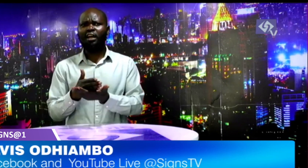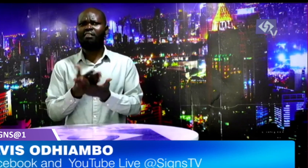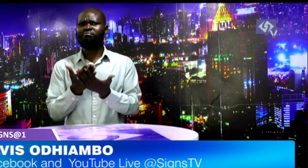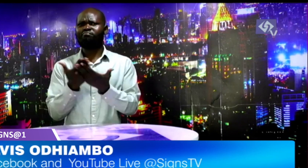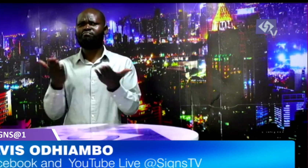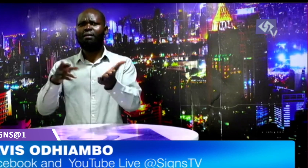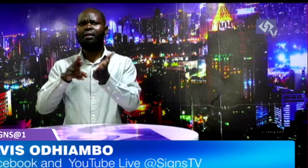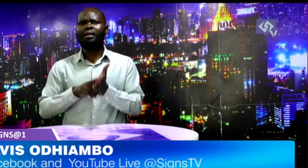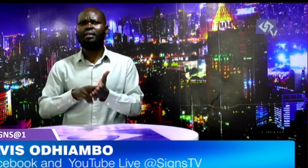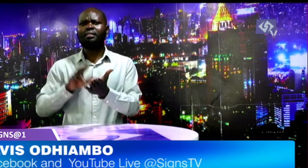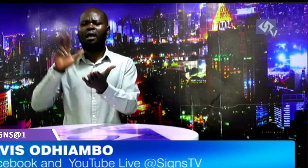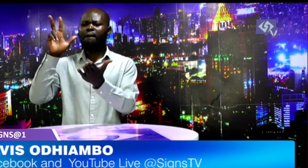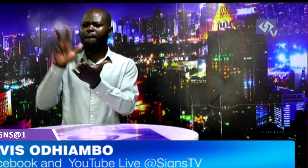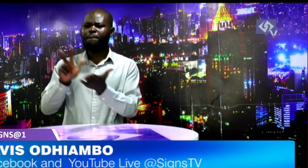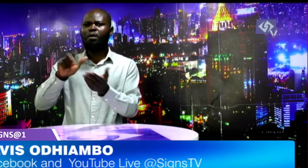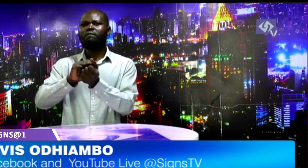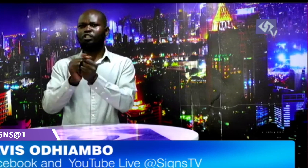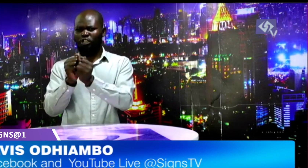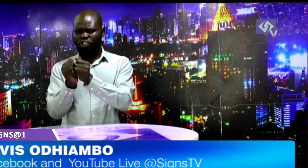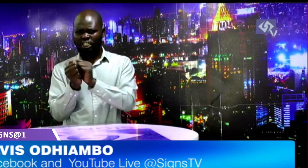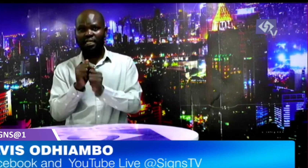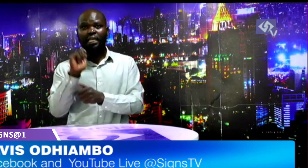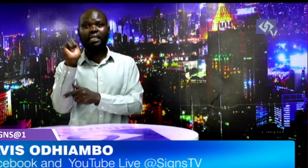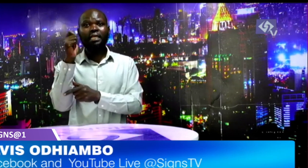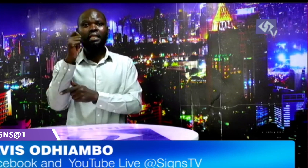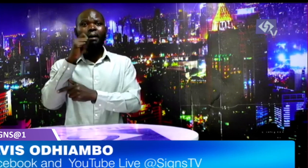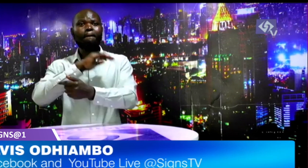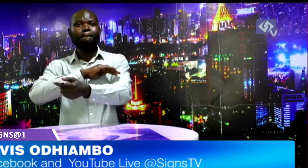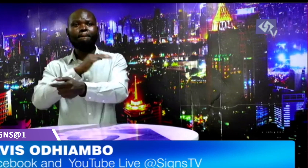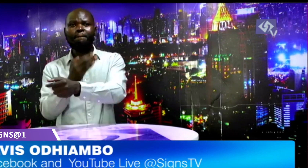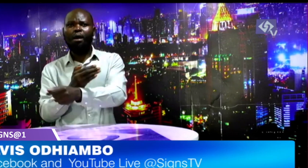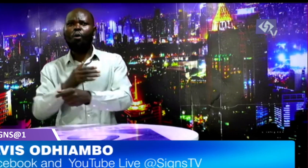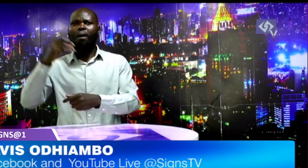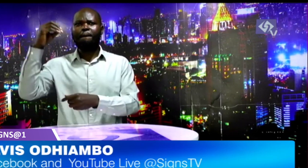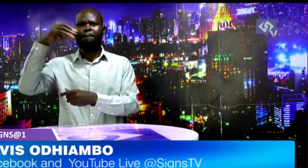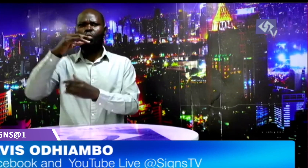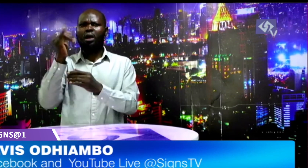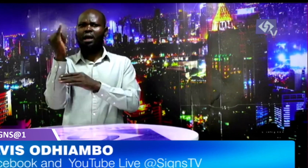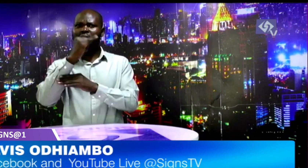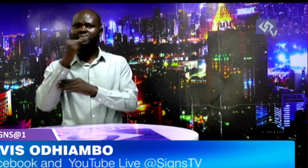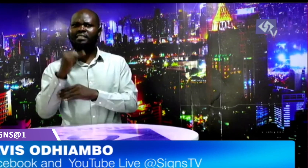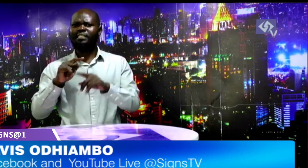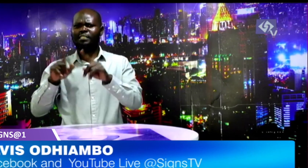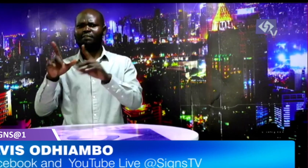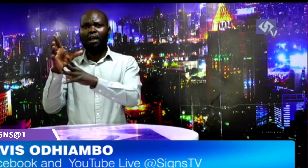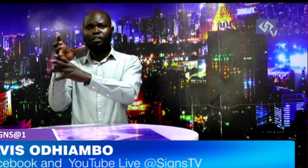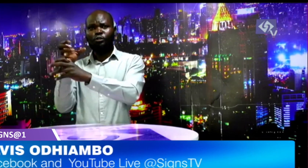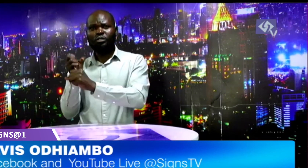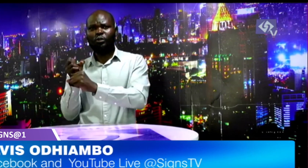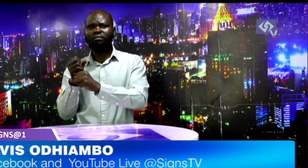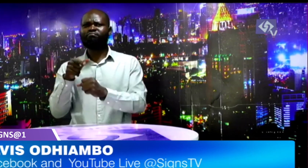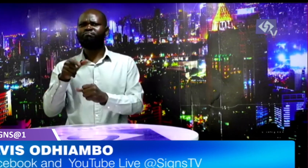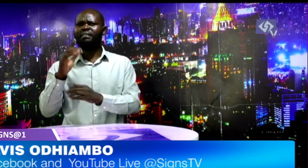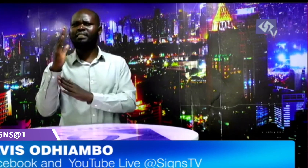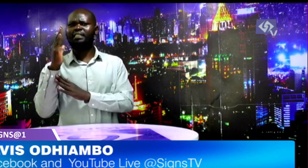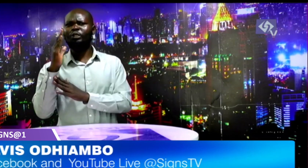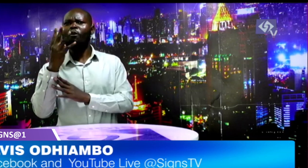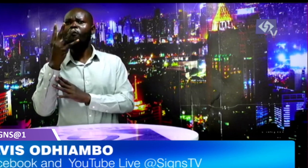the shareholder recently approved changes to the kenya kwanza memorandum and